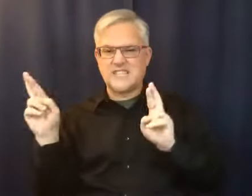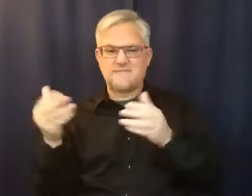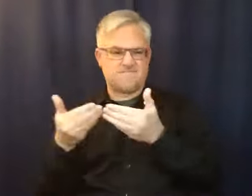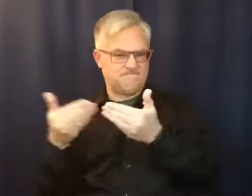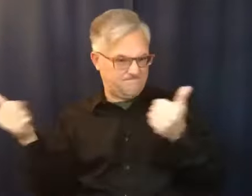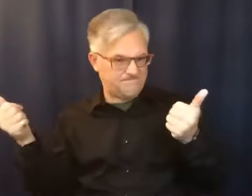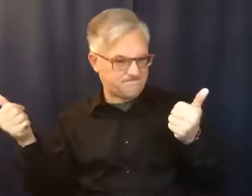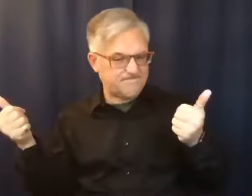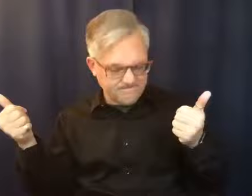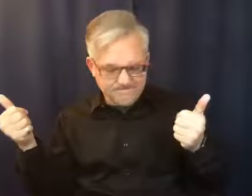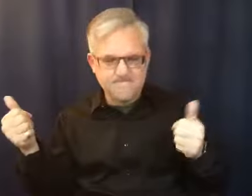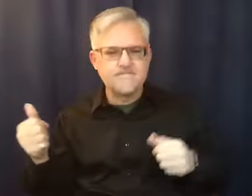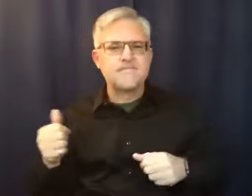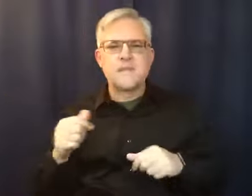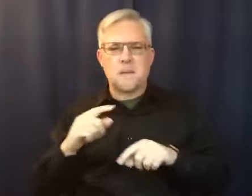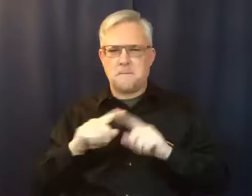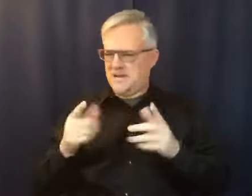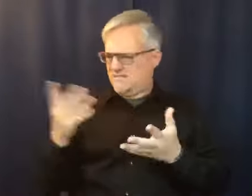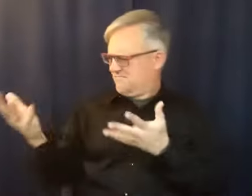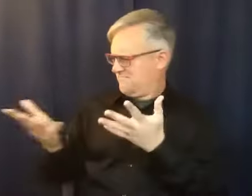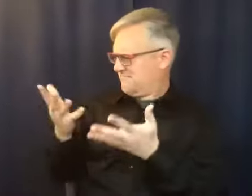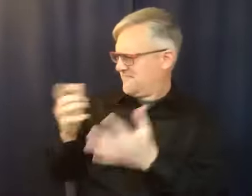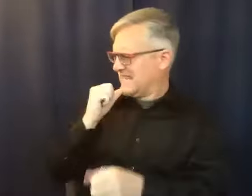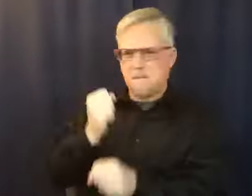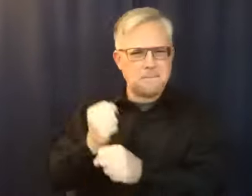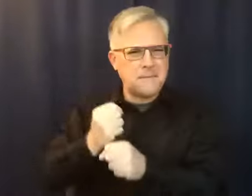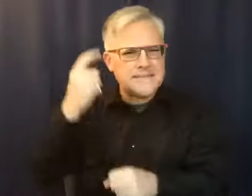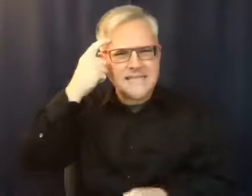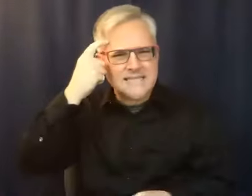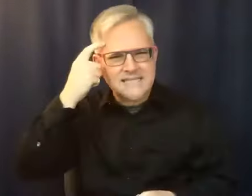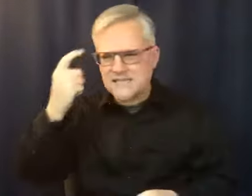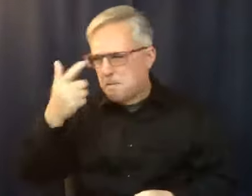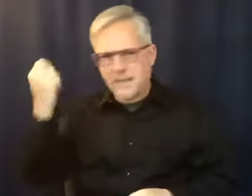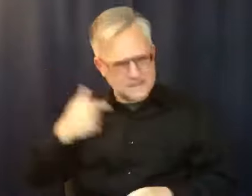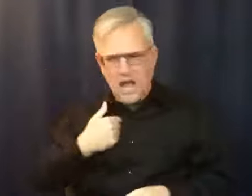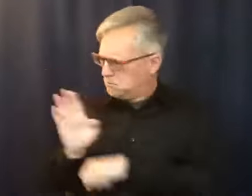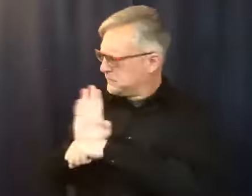But it didn't make sense because I was busy fixing him. Why would we have to separate?